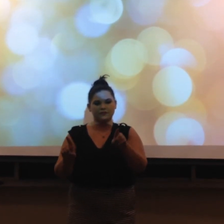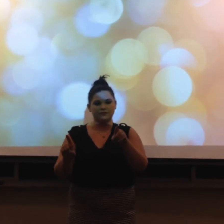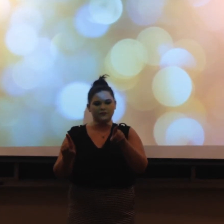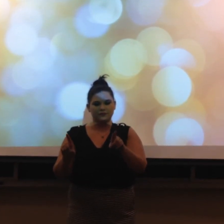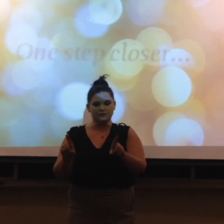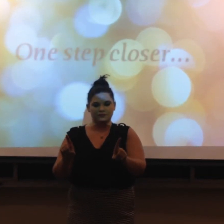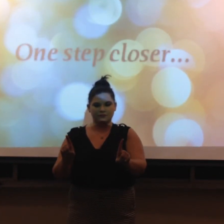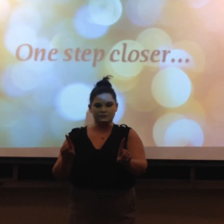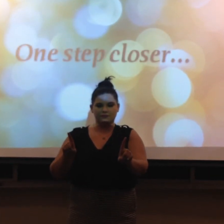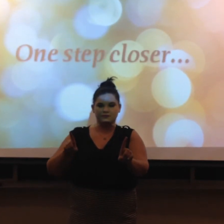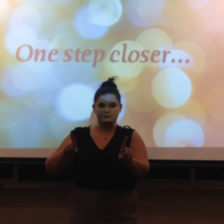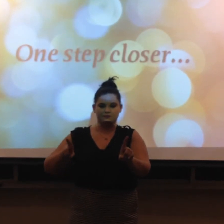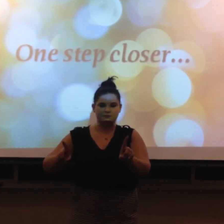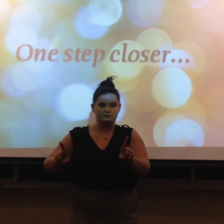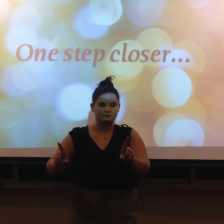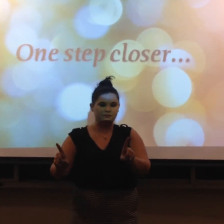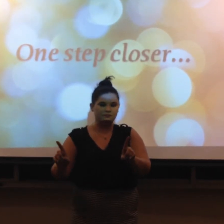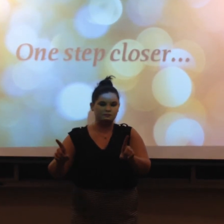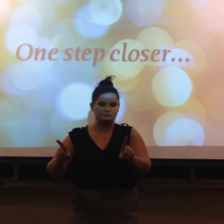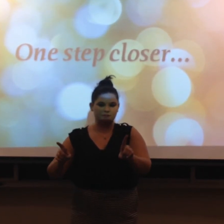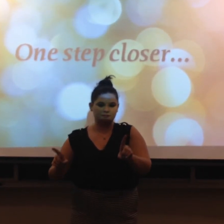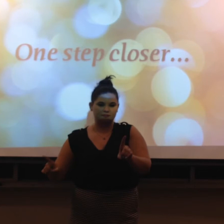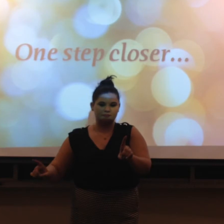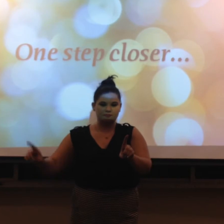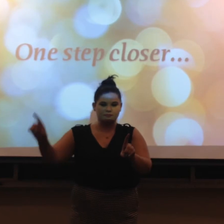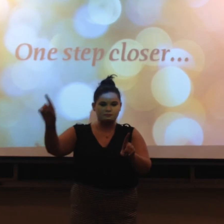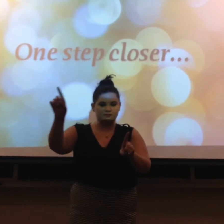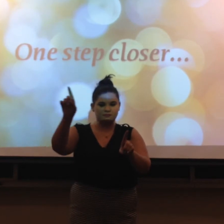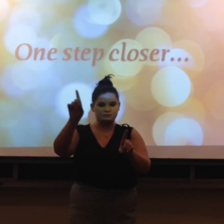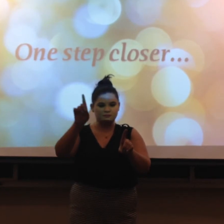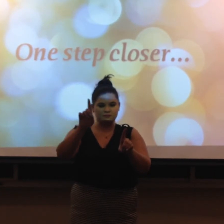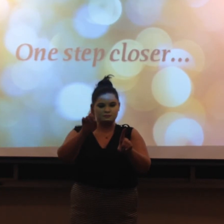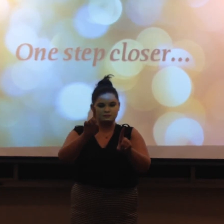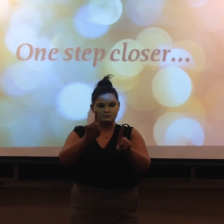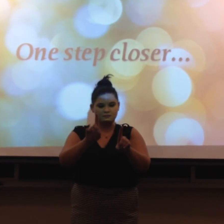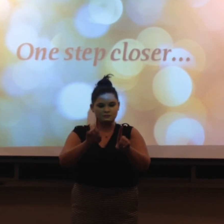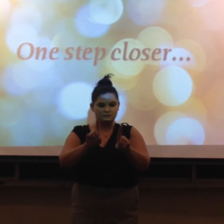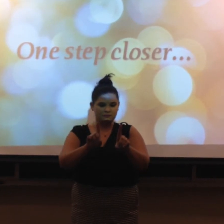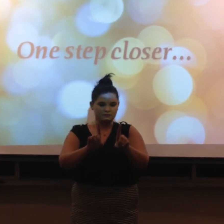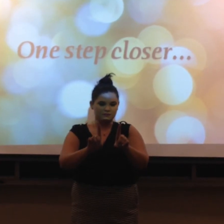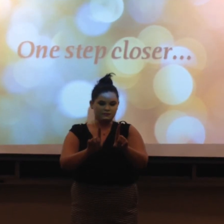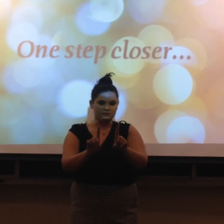One step closer